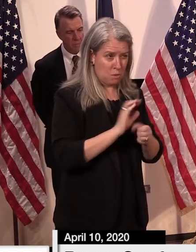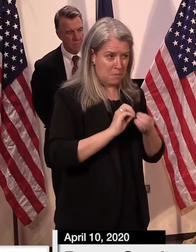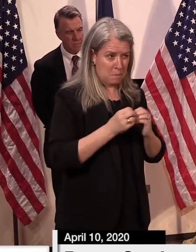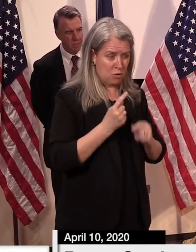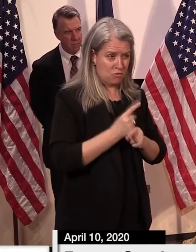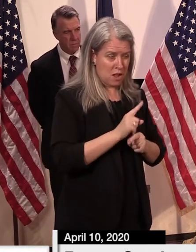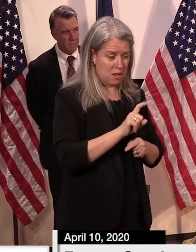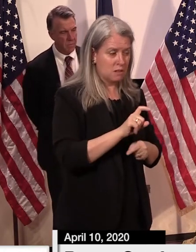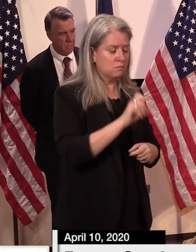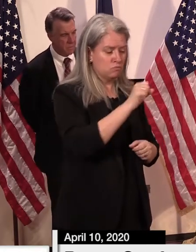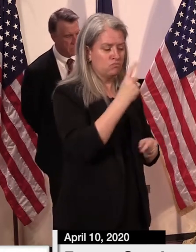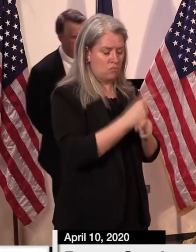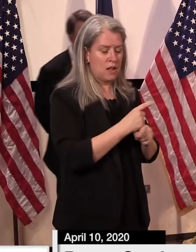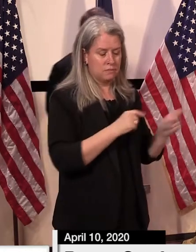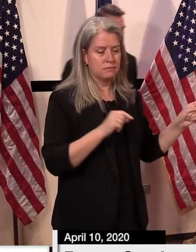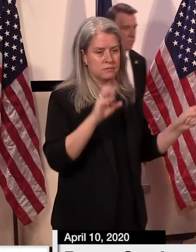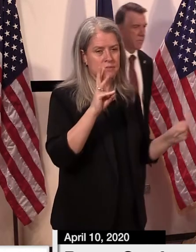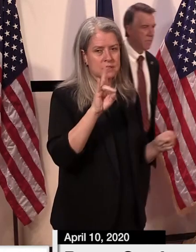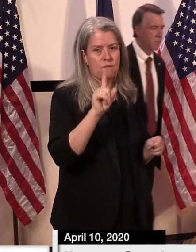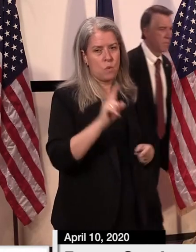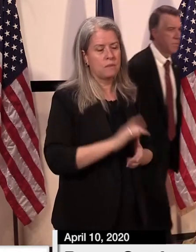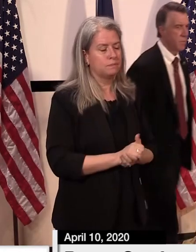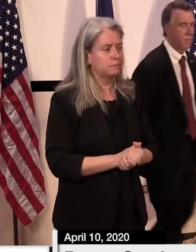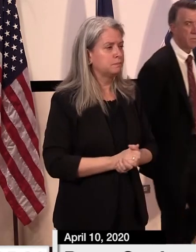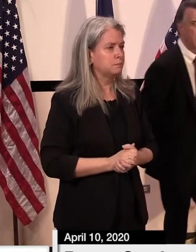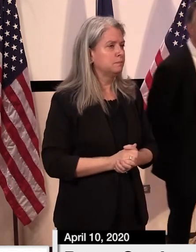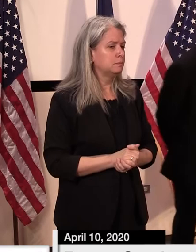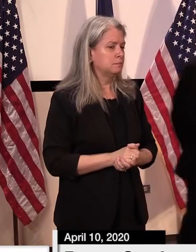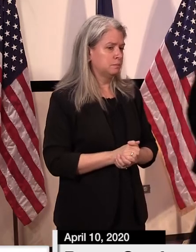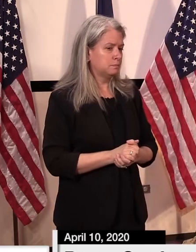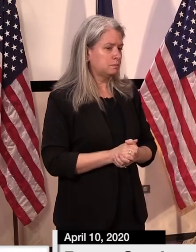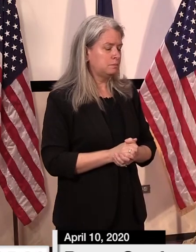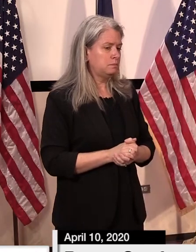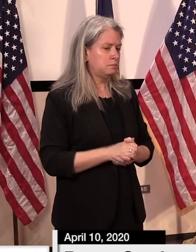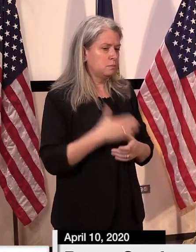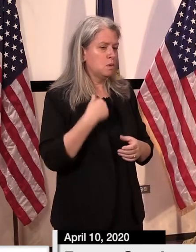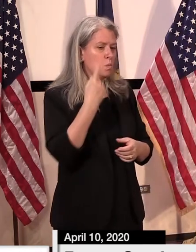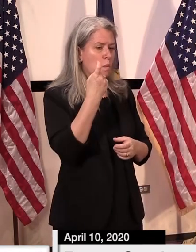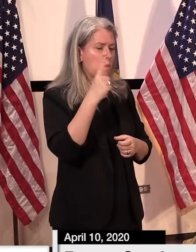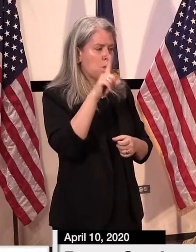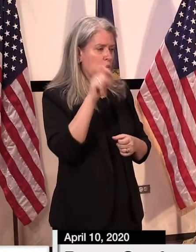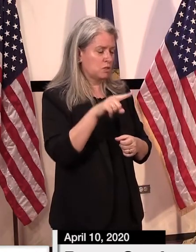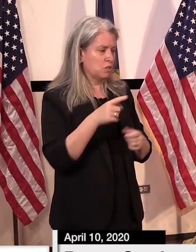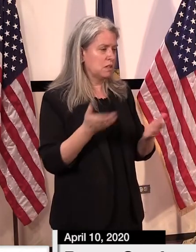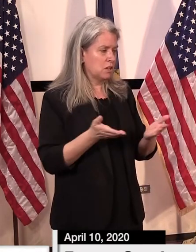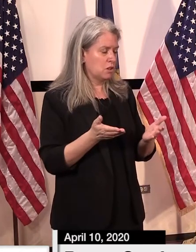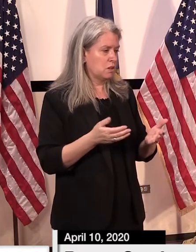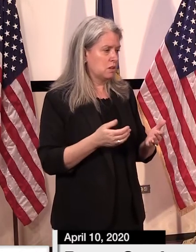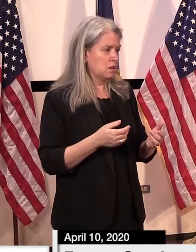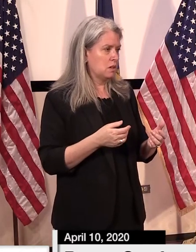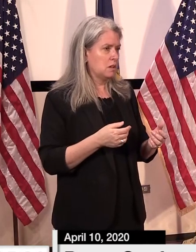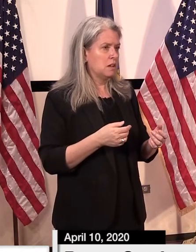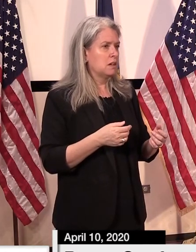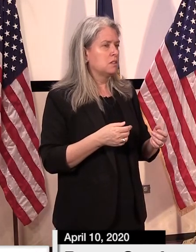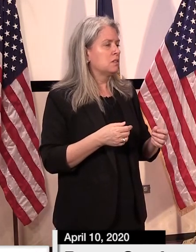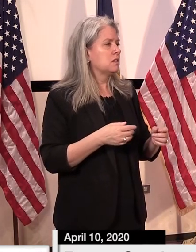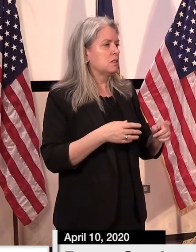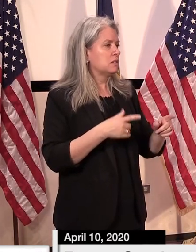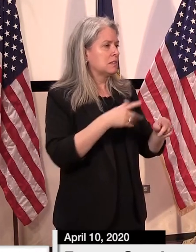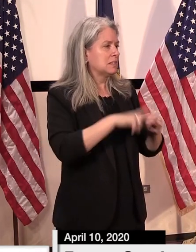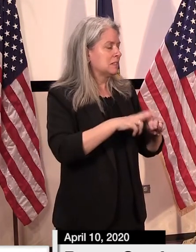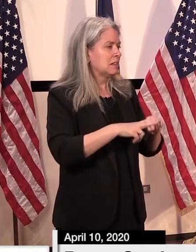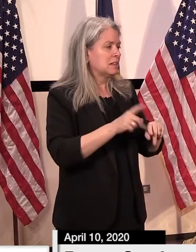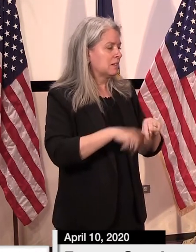those correct we just have one more question thank you i appreciate it okay